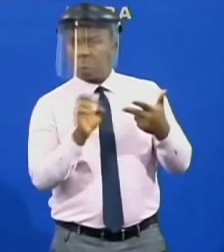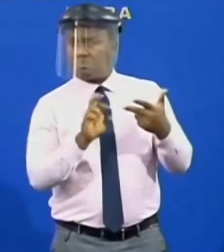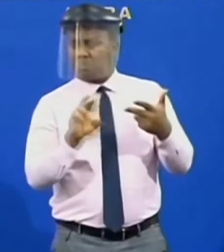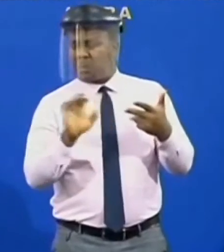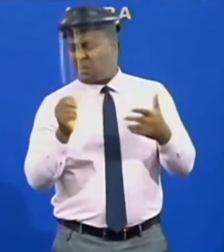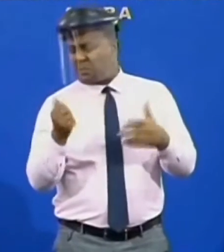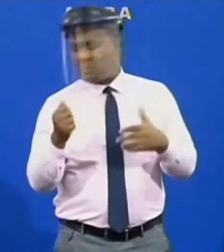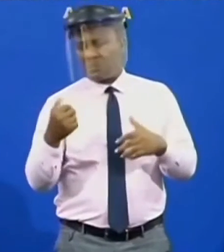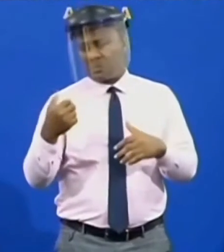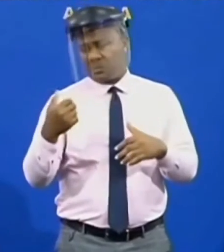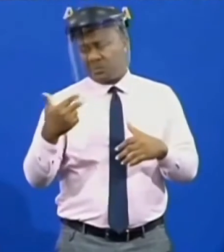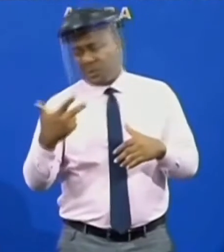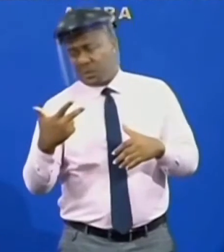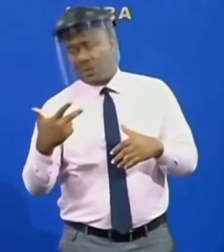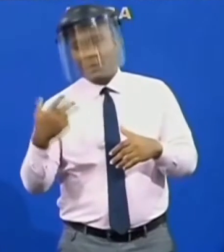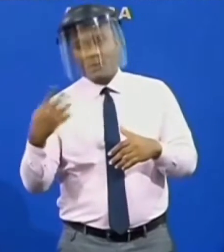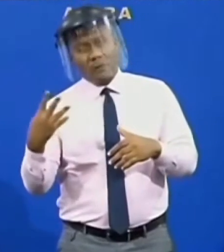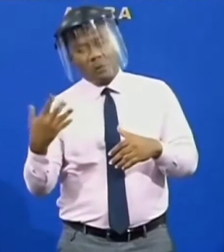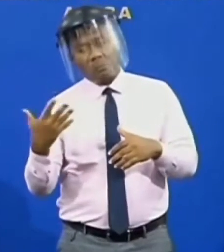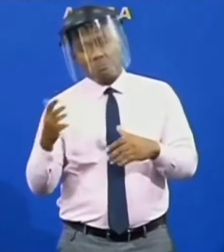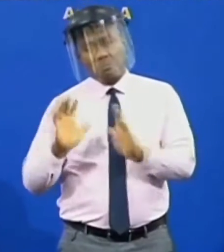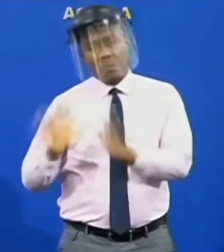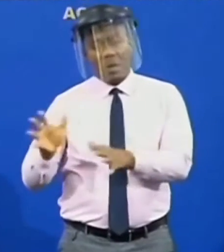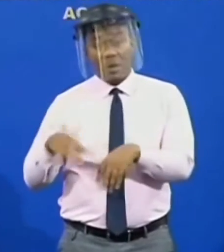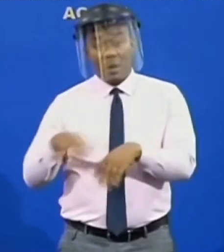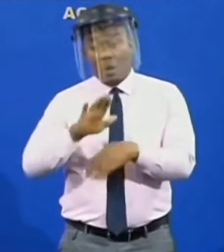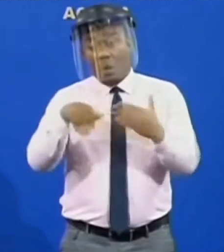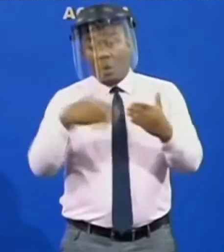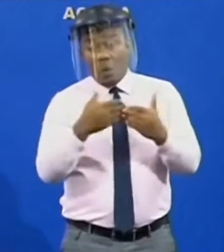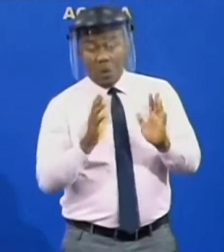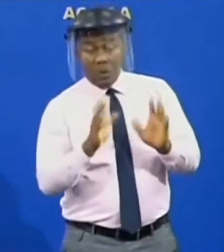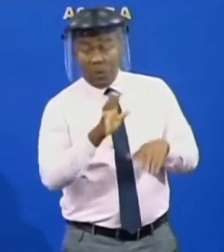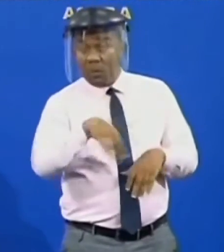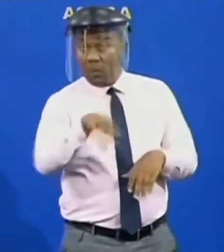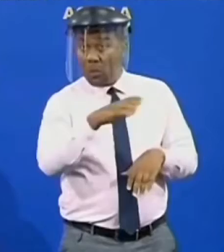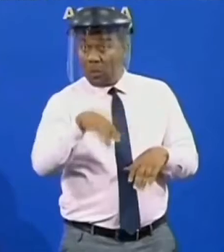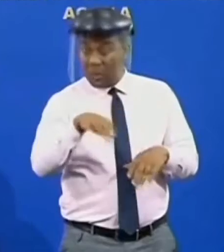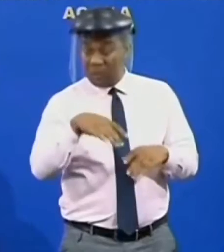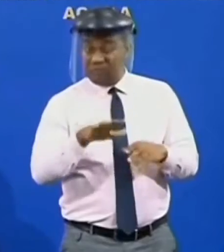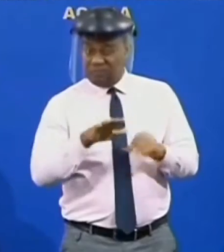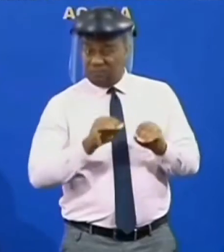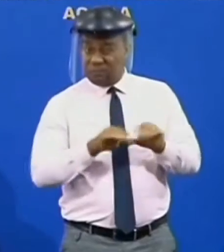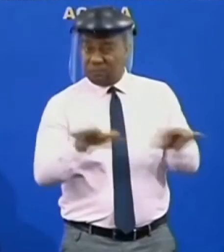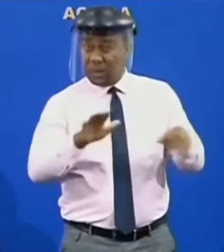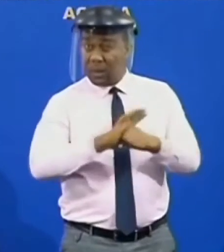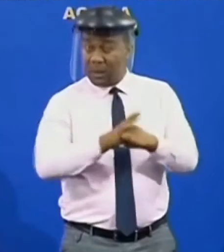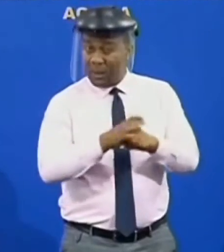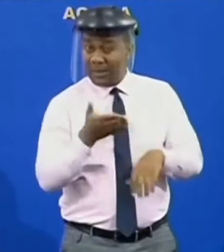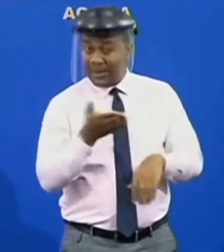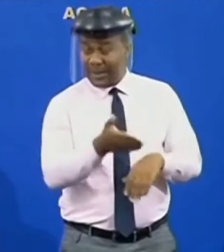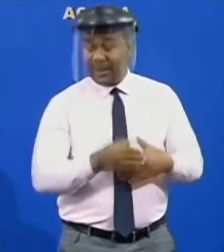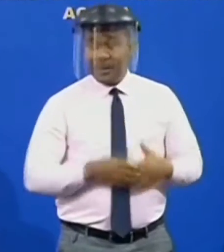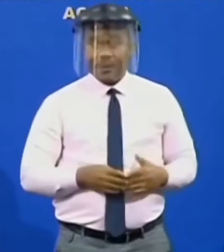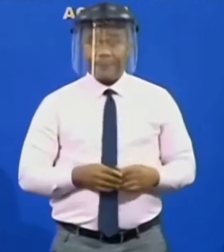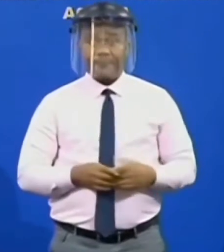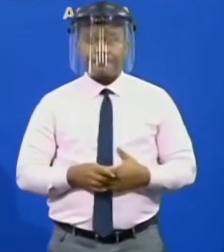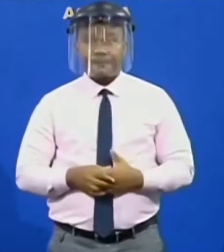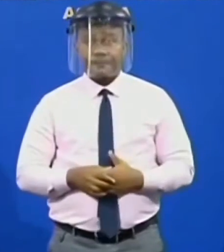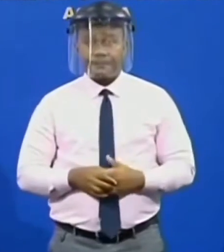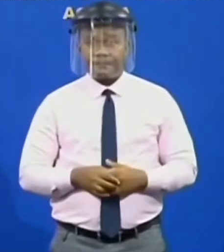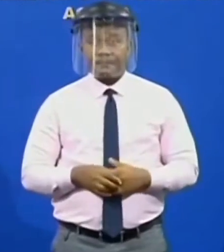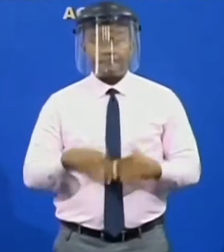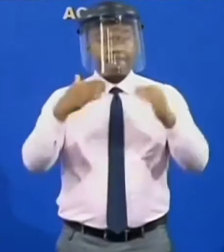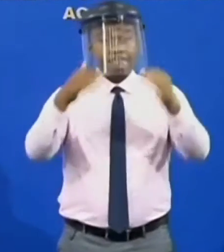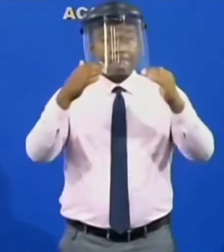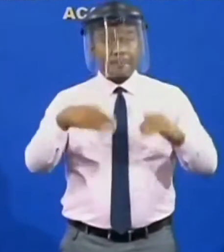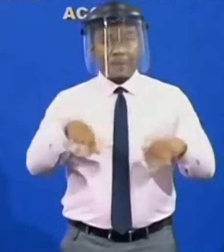of about three or four districts. All the various districts have reported cases. The next